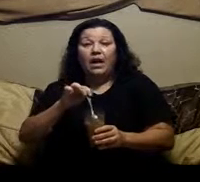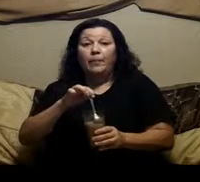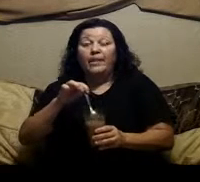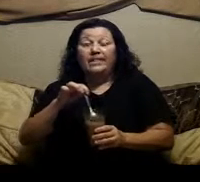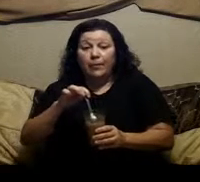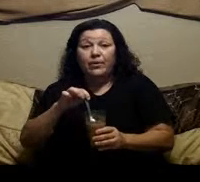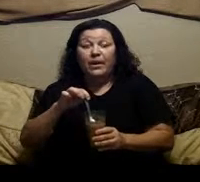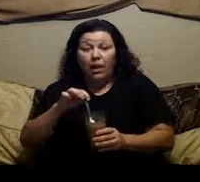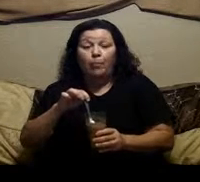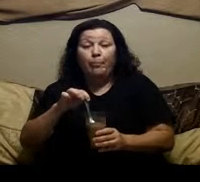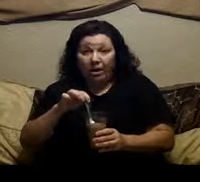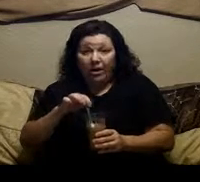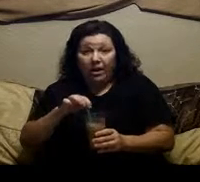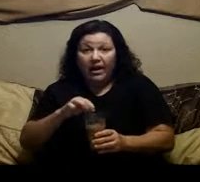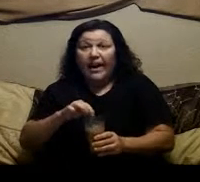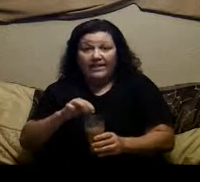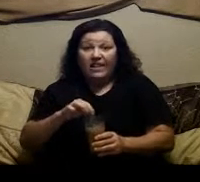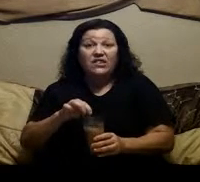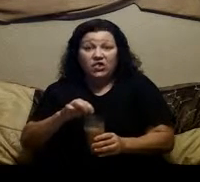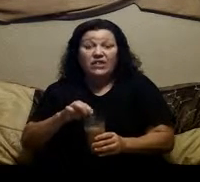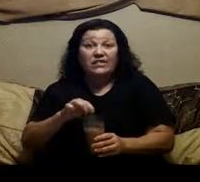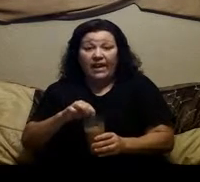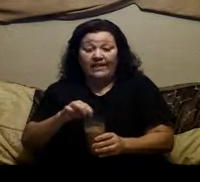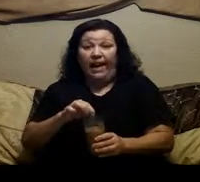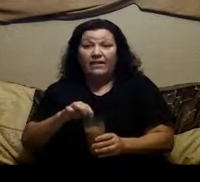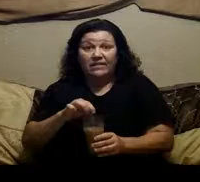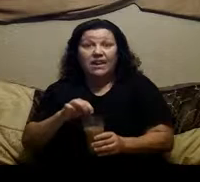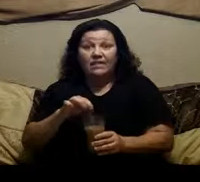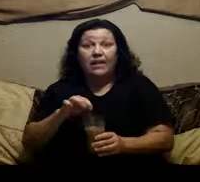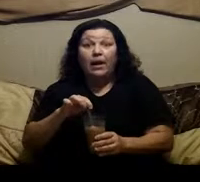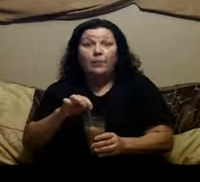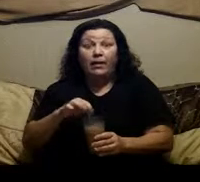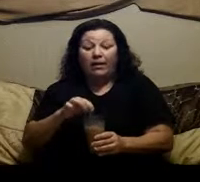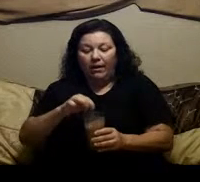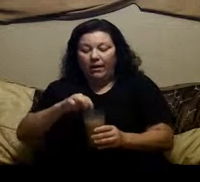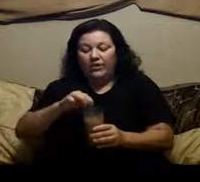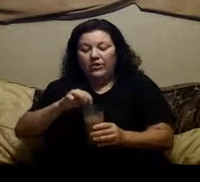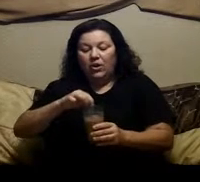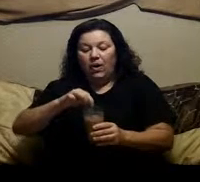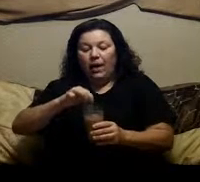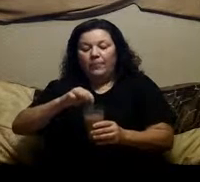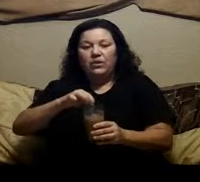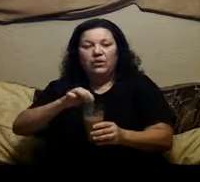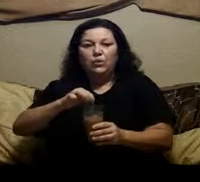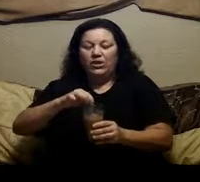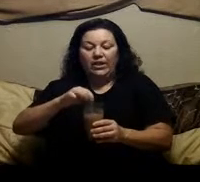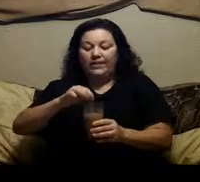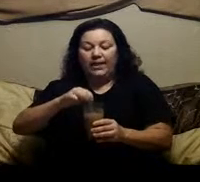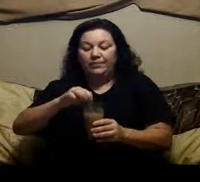a slippery elm bark and it tastes just like that. It tastes like bark So you just want to chug it down